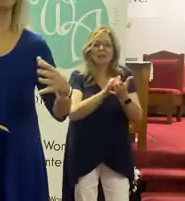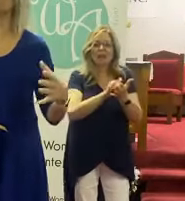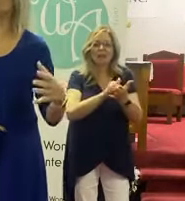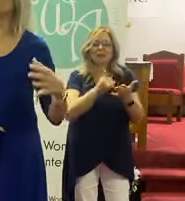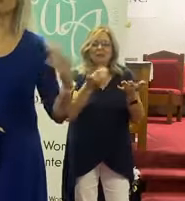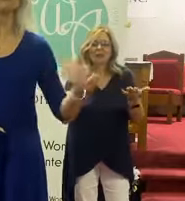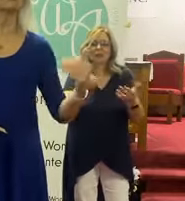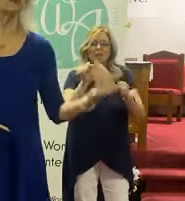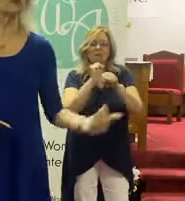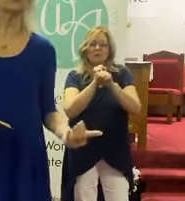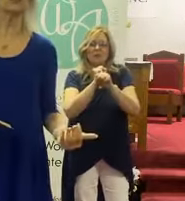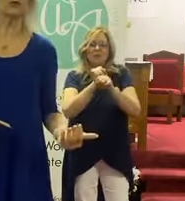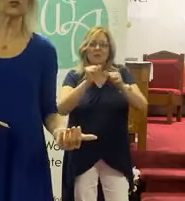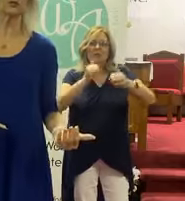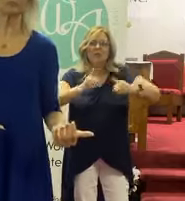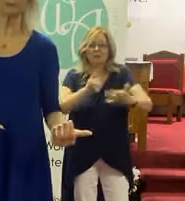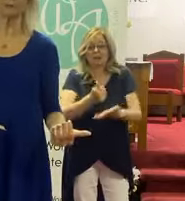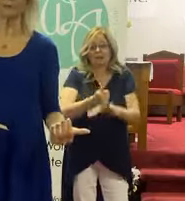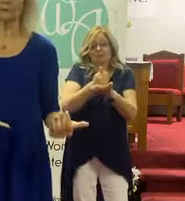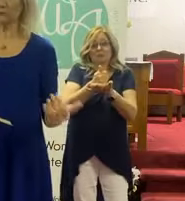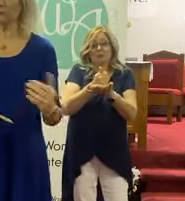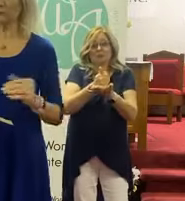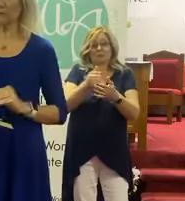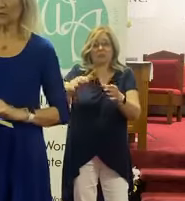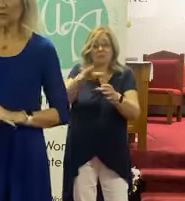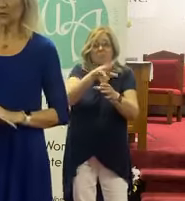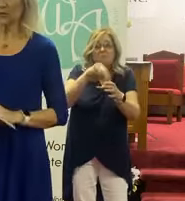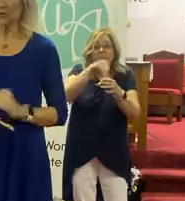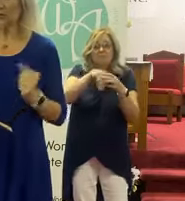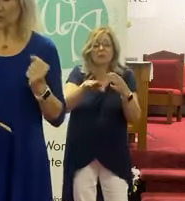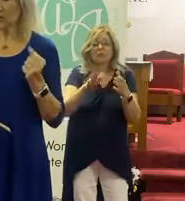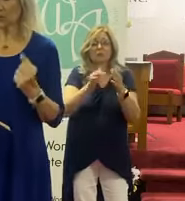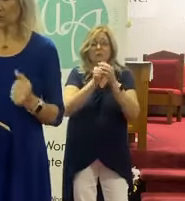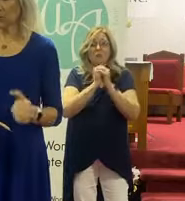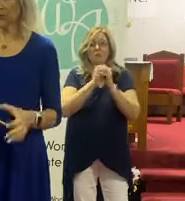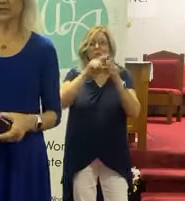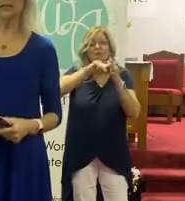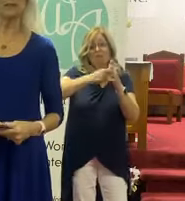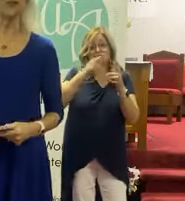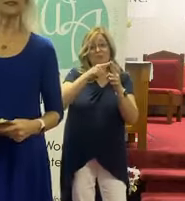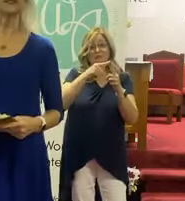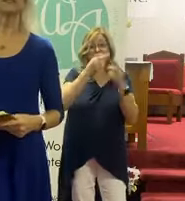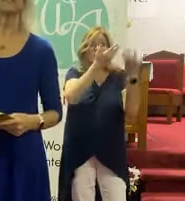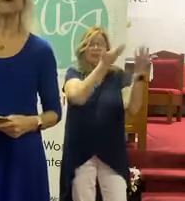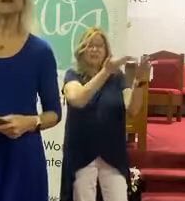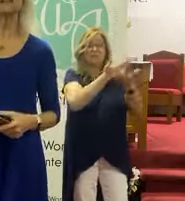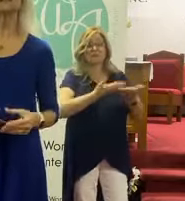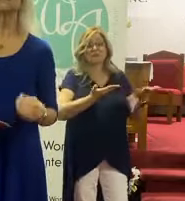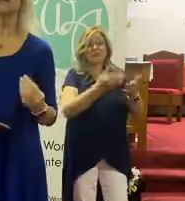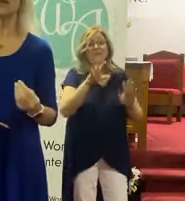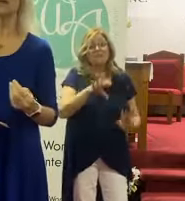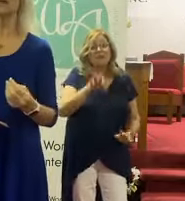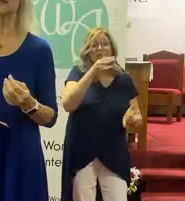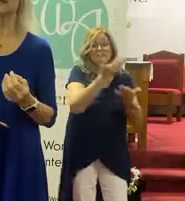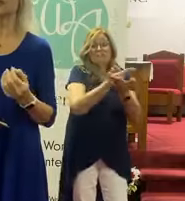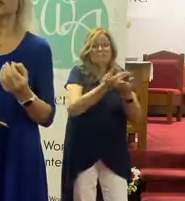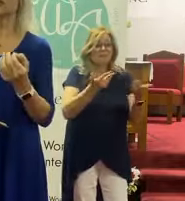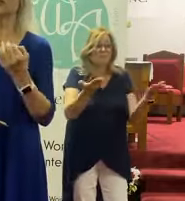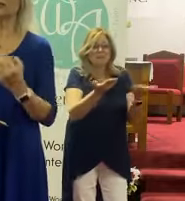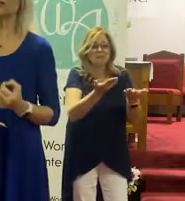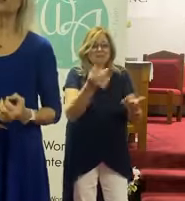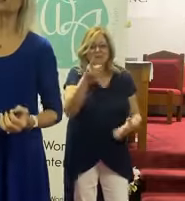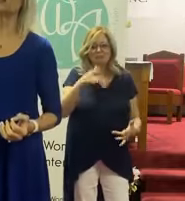tools to get us into a place of worship. So the starting point is his presence. Finding that place